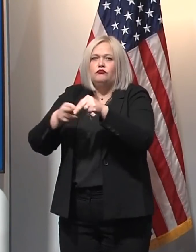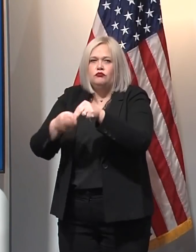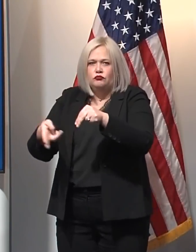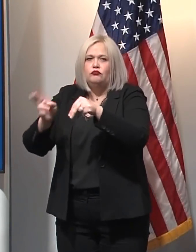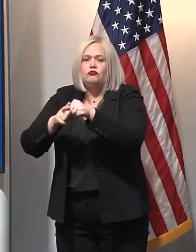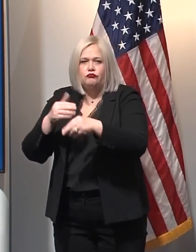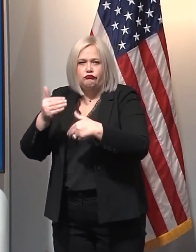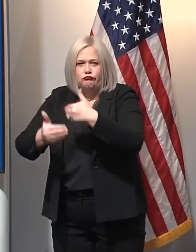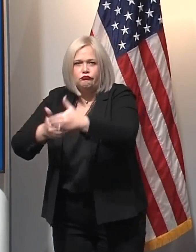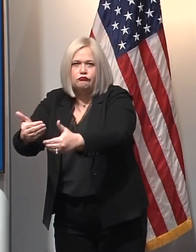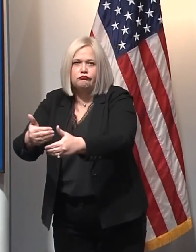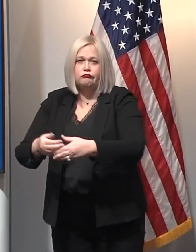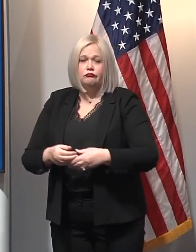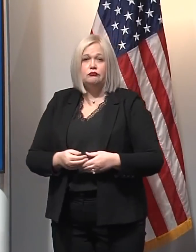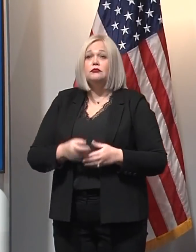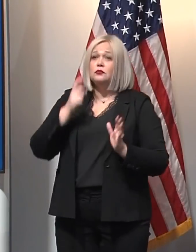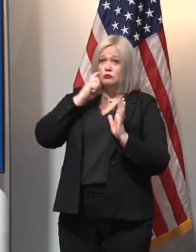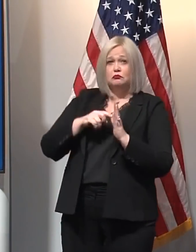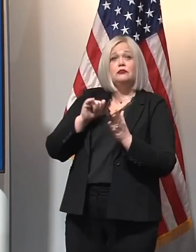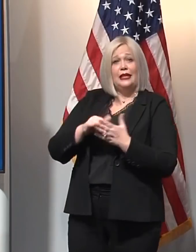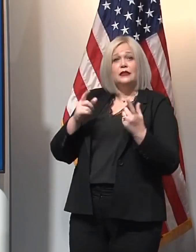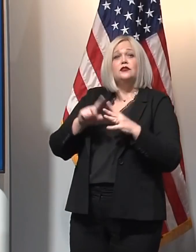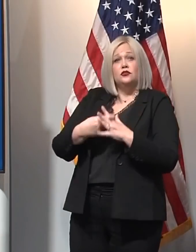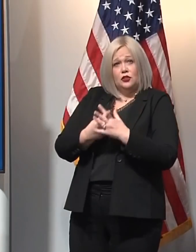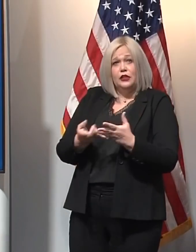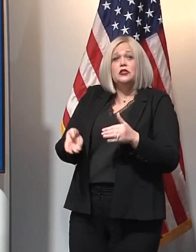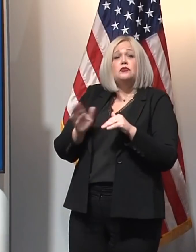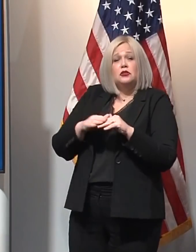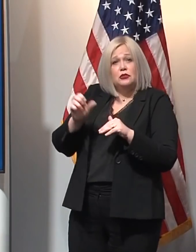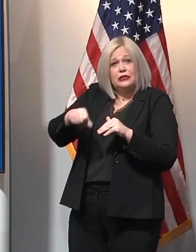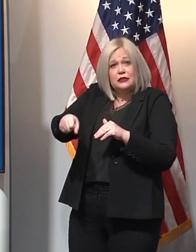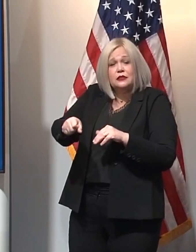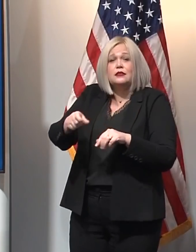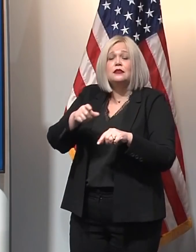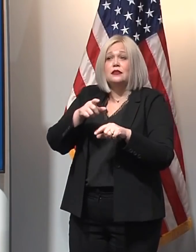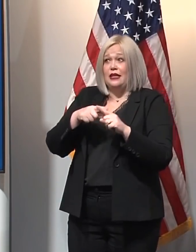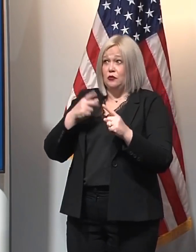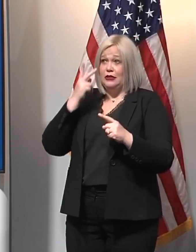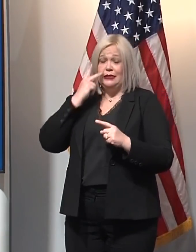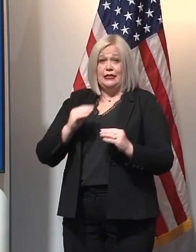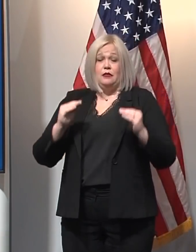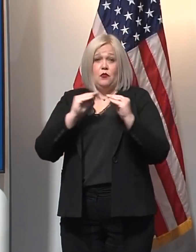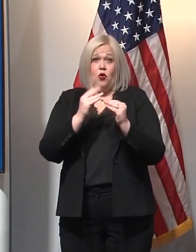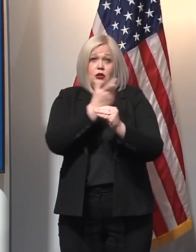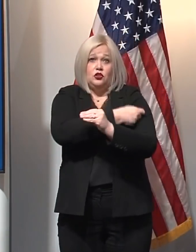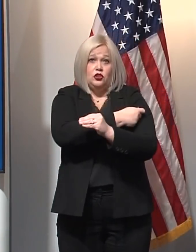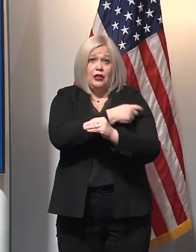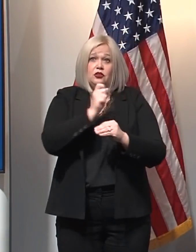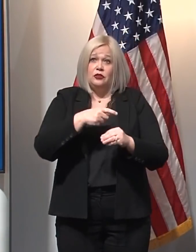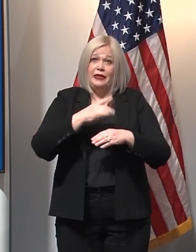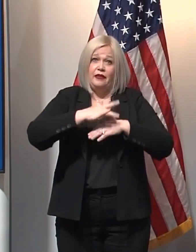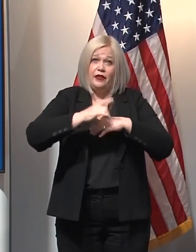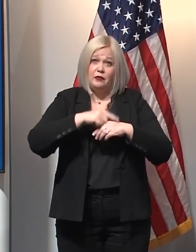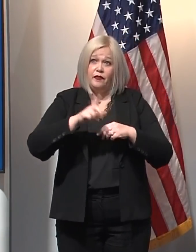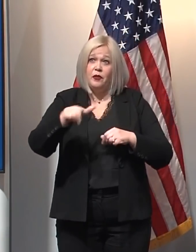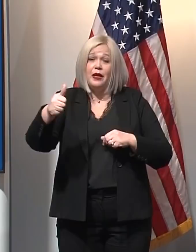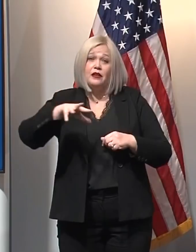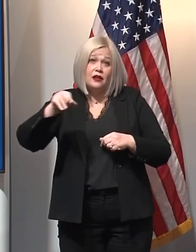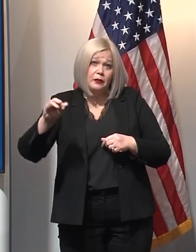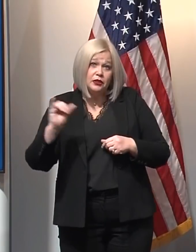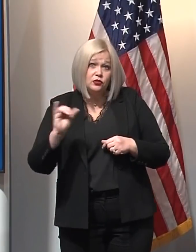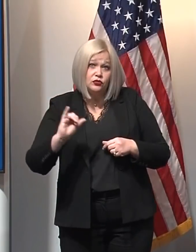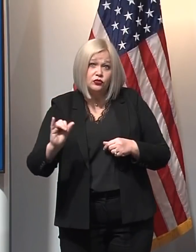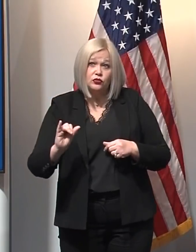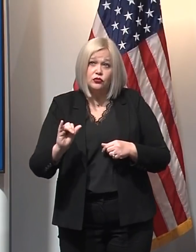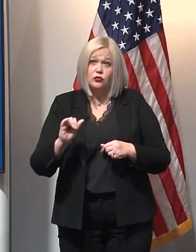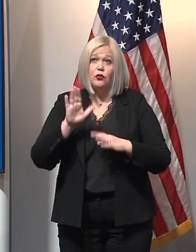seeing that happen and we're seeing access to additional vaccines coming online probably in the coming weeks as well. All of these are